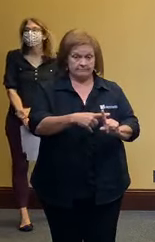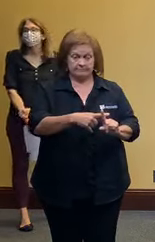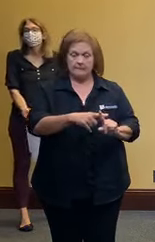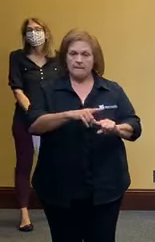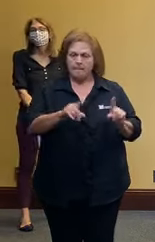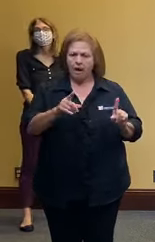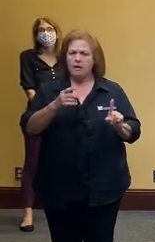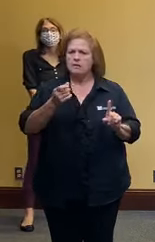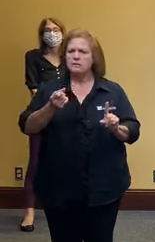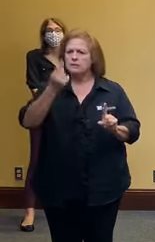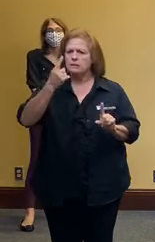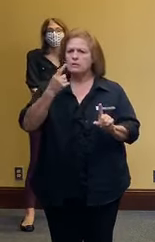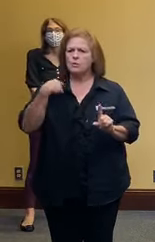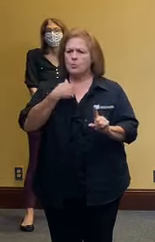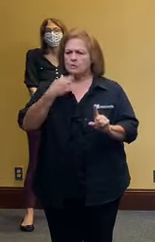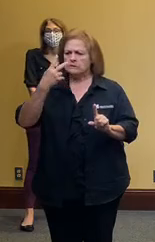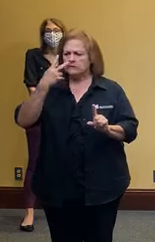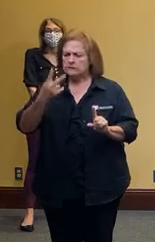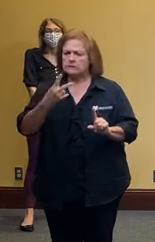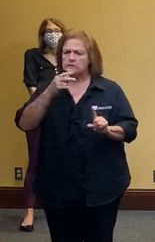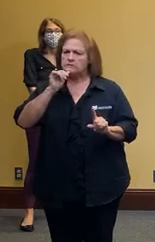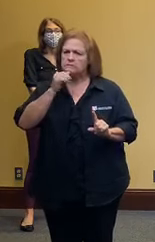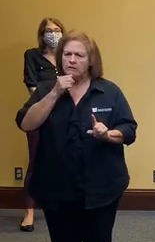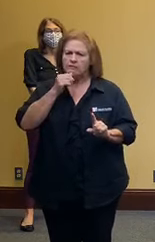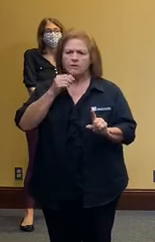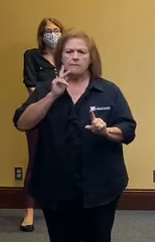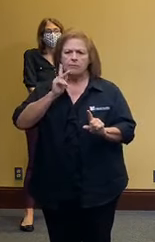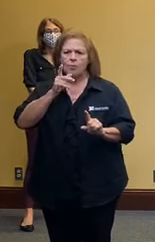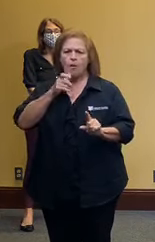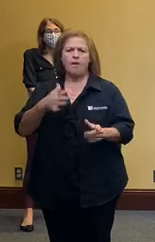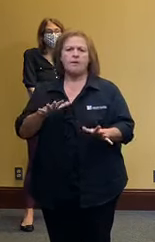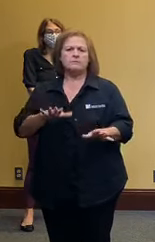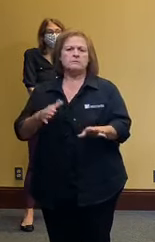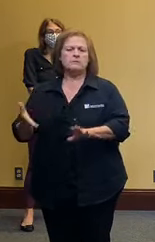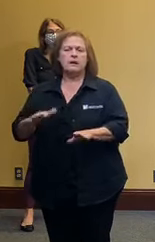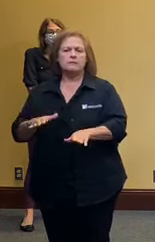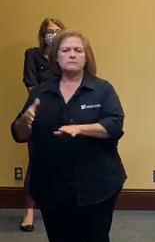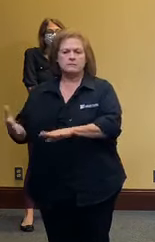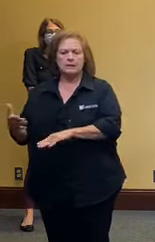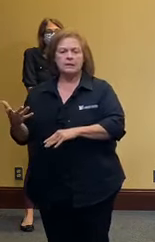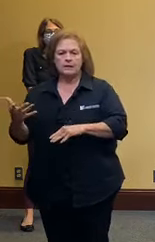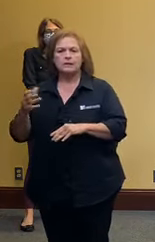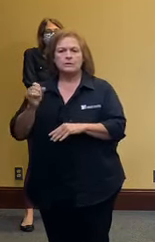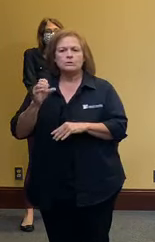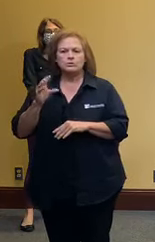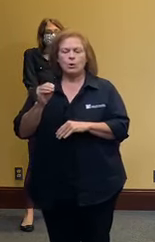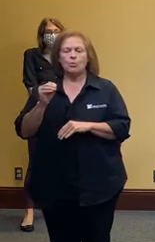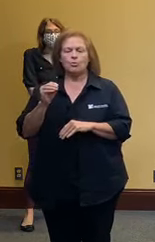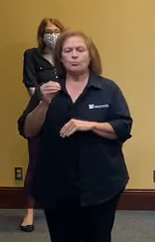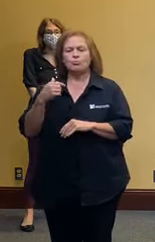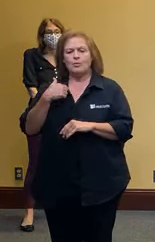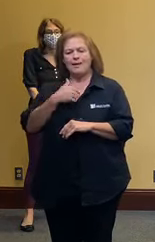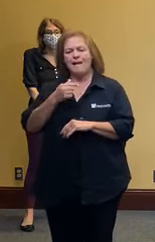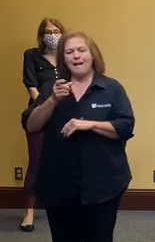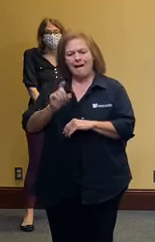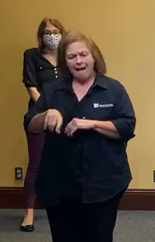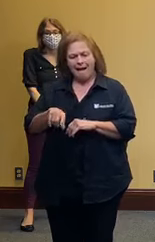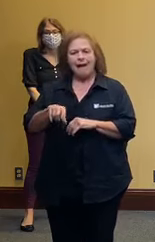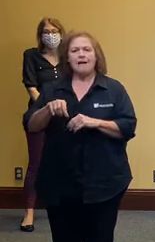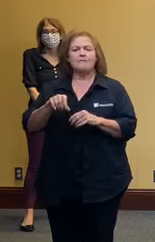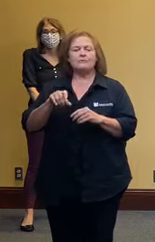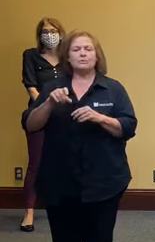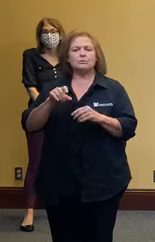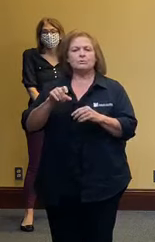from the deaths uh that we have suffered in our community uh absolutely disproportionately affecting the